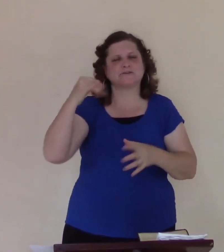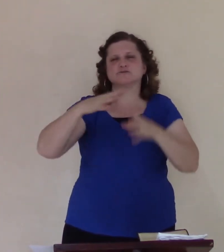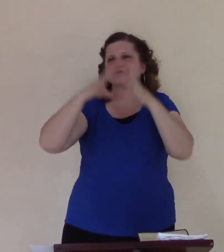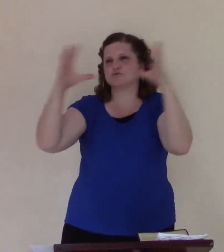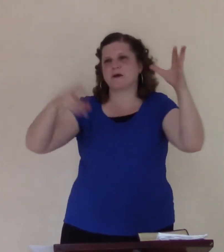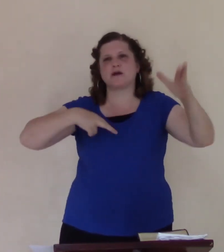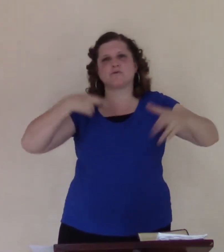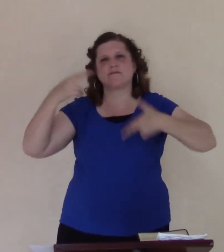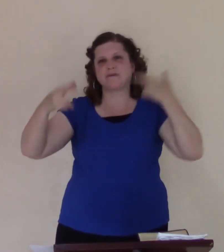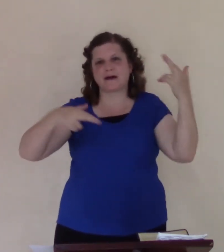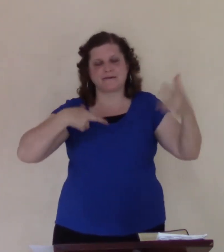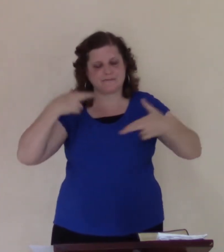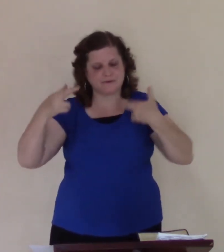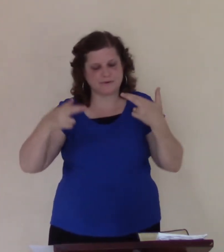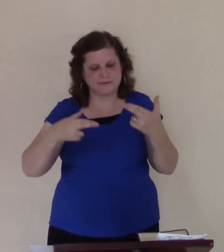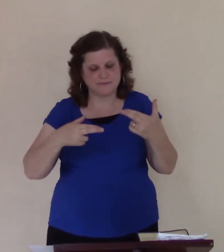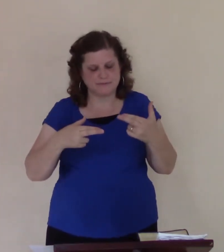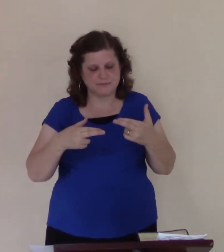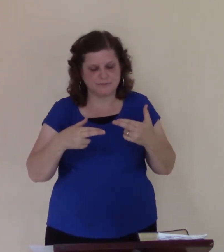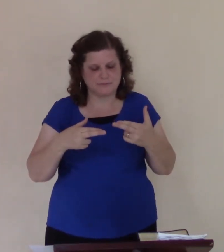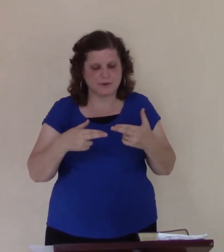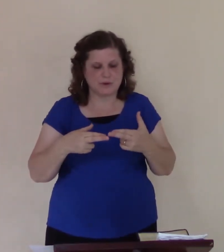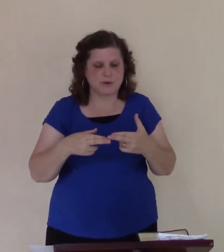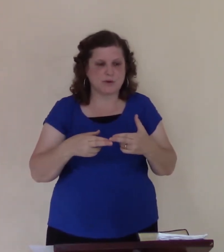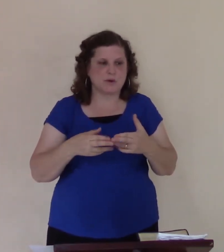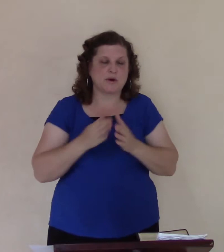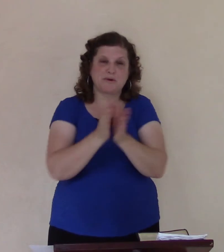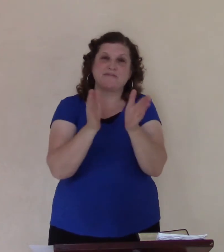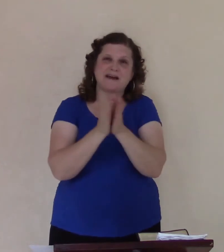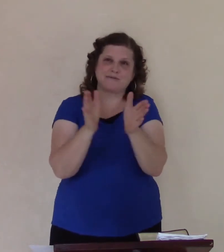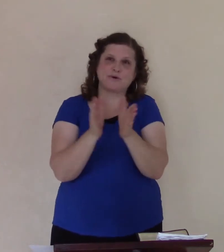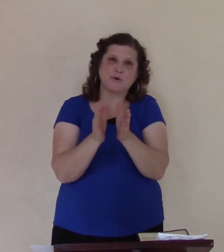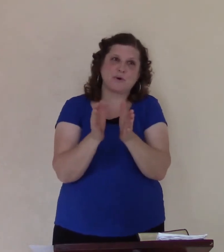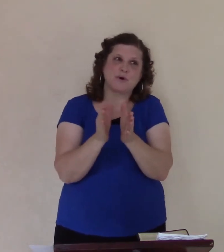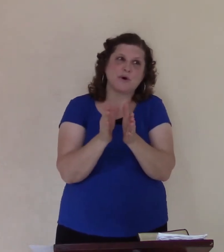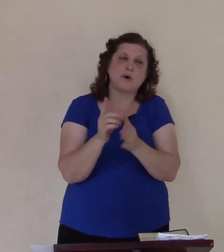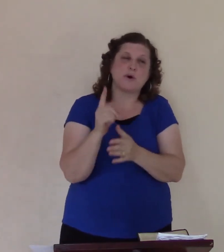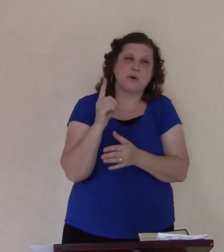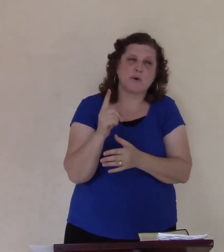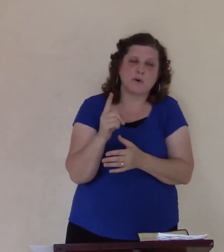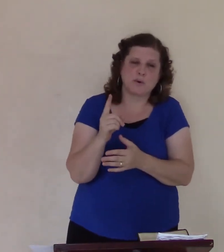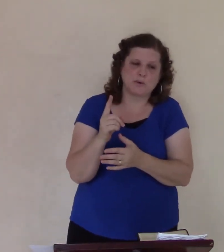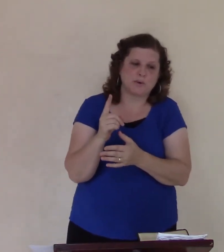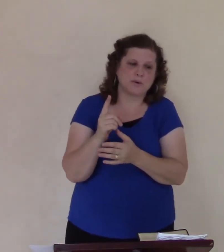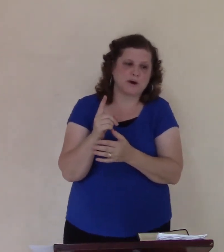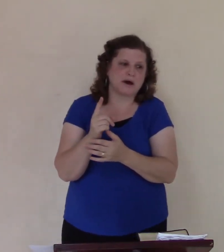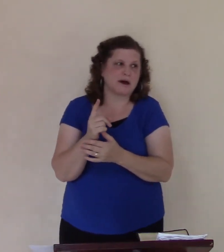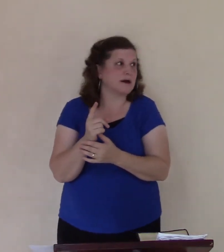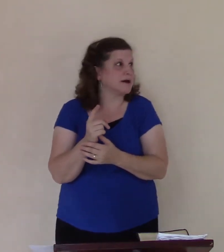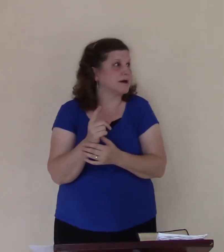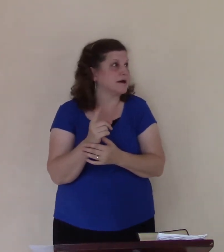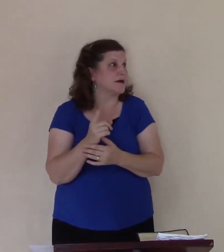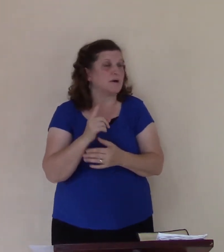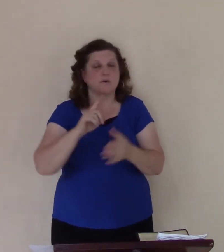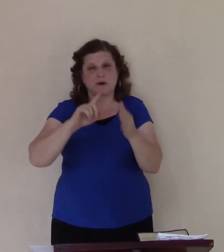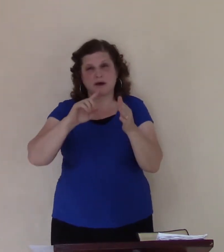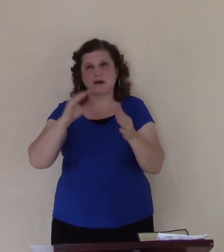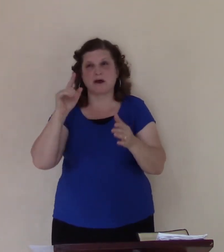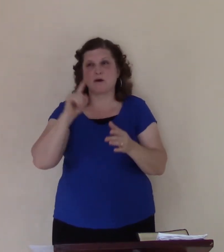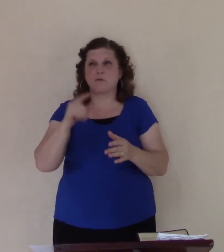thousands, thousands, of thousands of people, turn to Christ. Do you think that picture, would be rejoicing, I mean, he